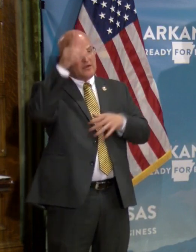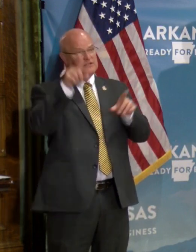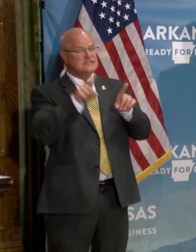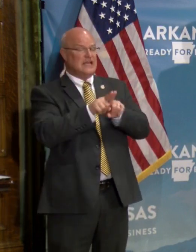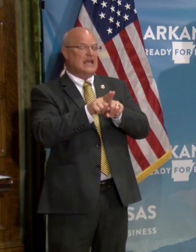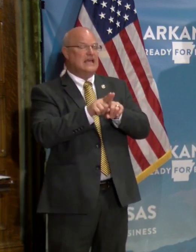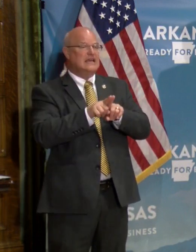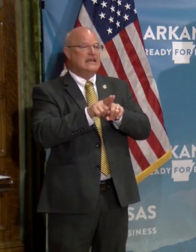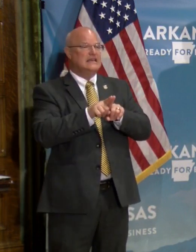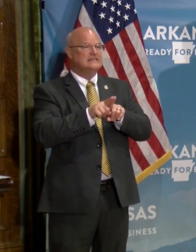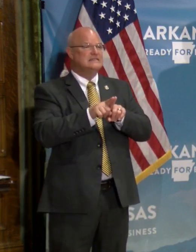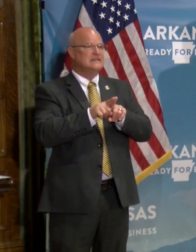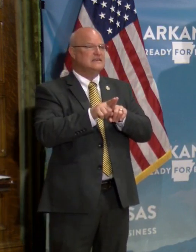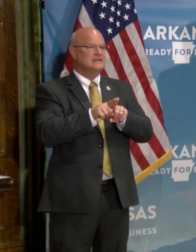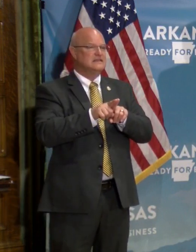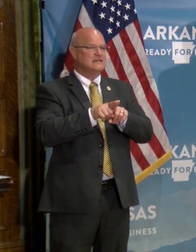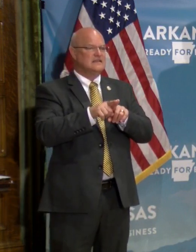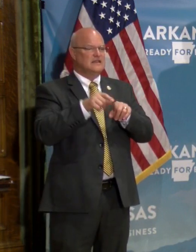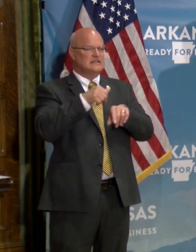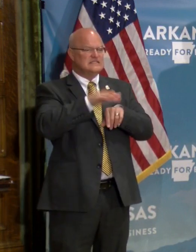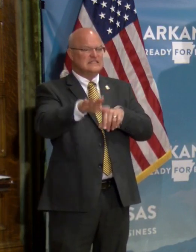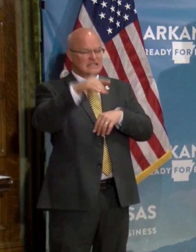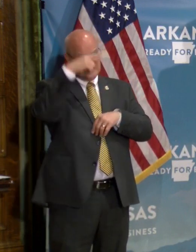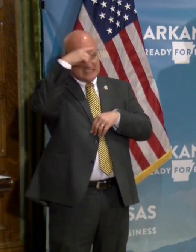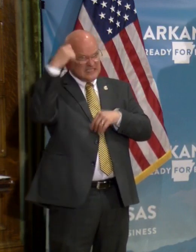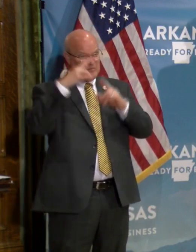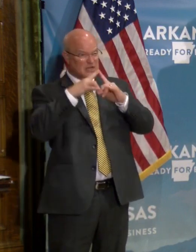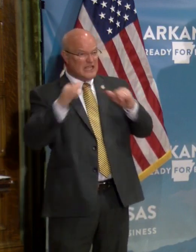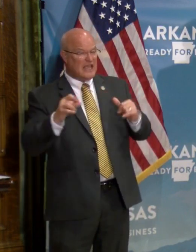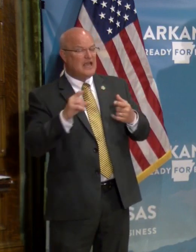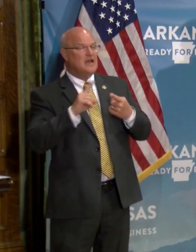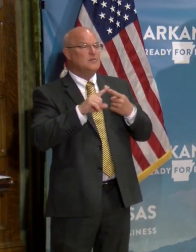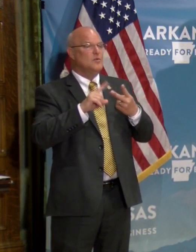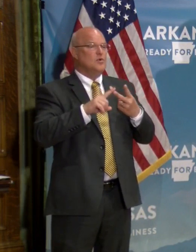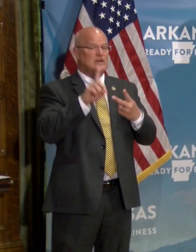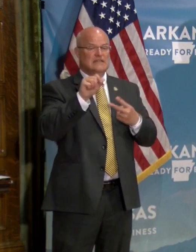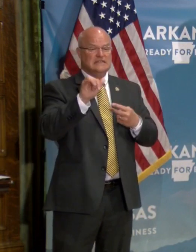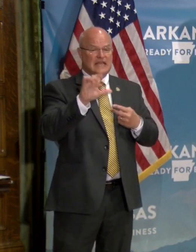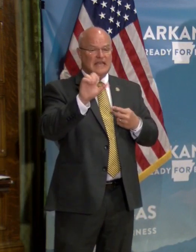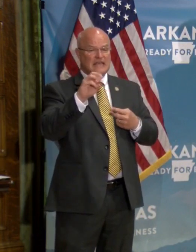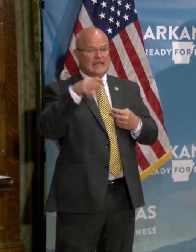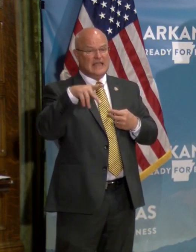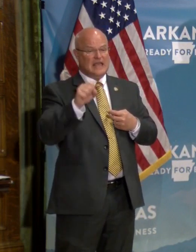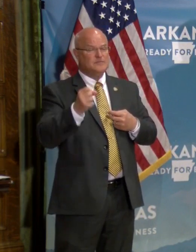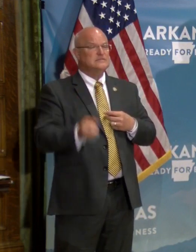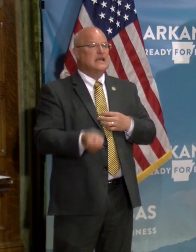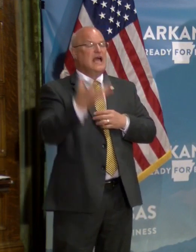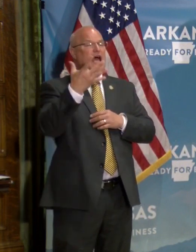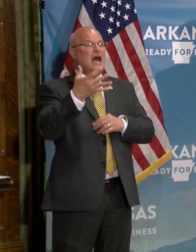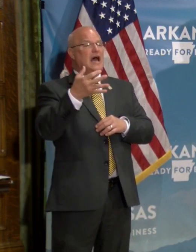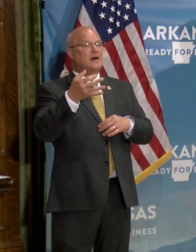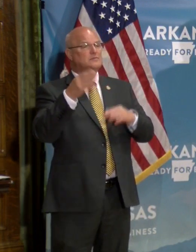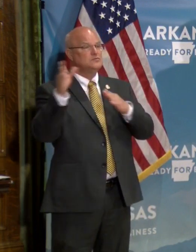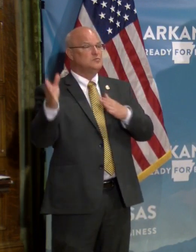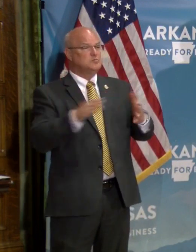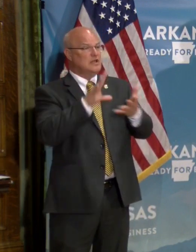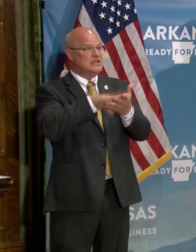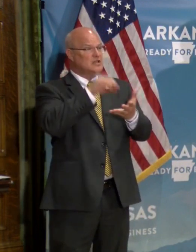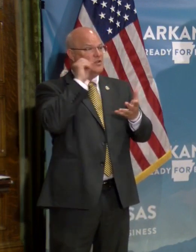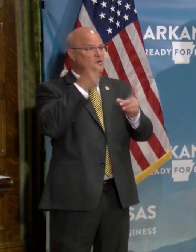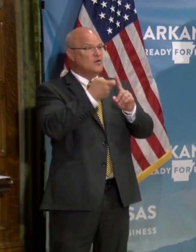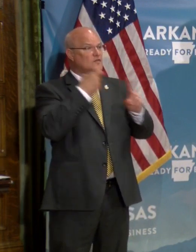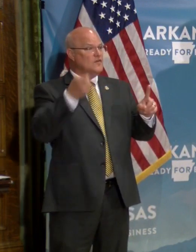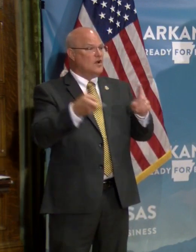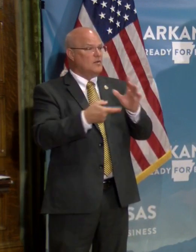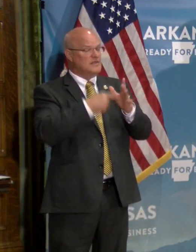consider whether to send their kids to summer camp or to day camps? And how much are you planning to learn from